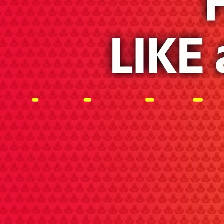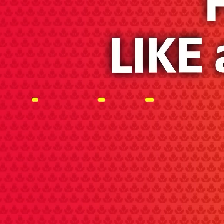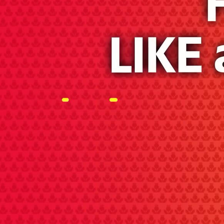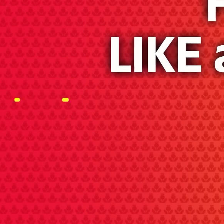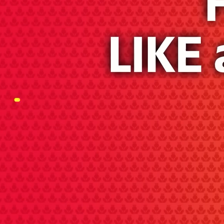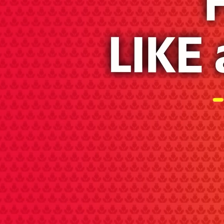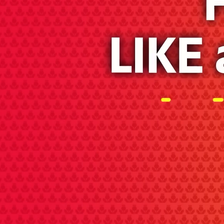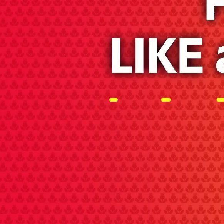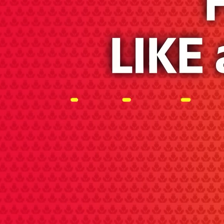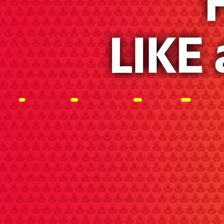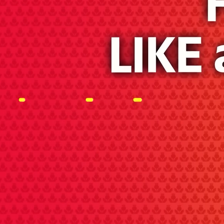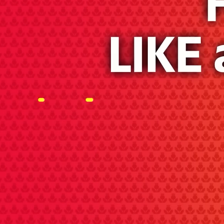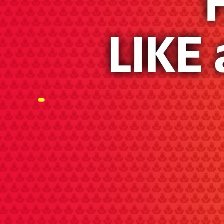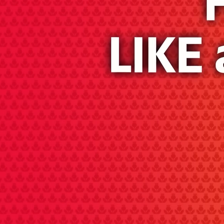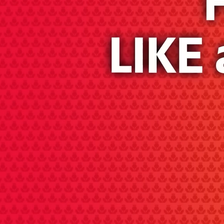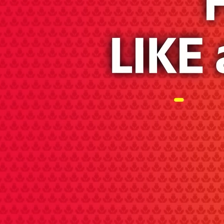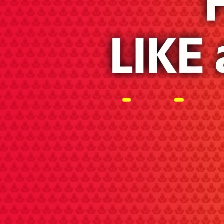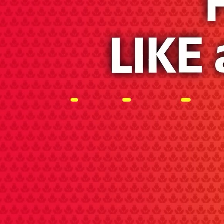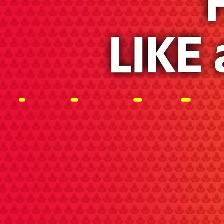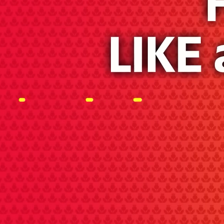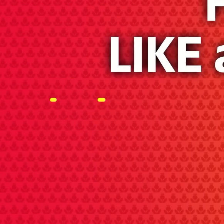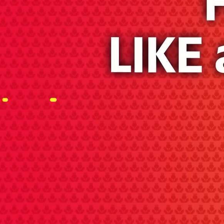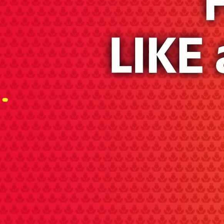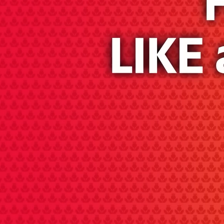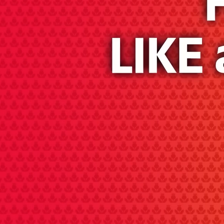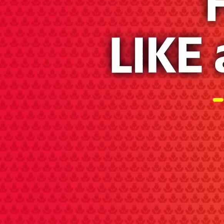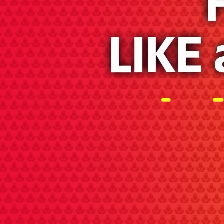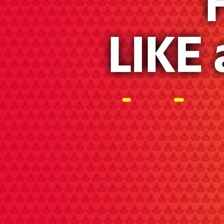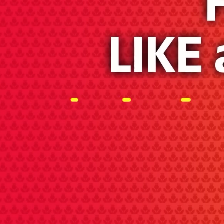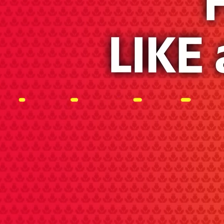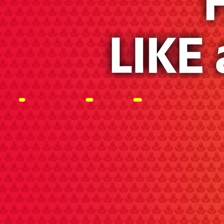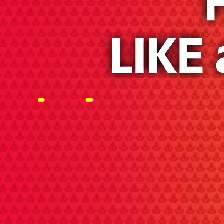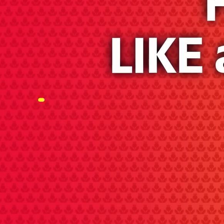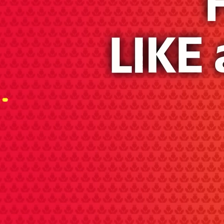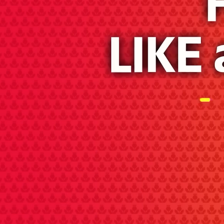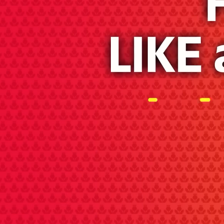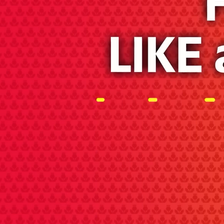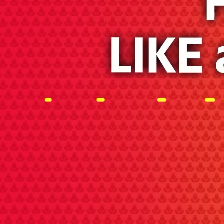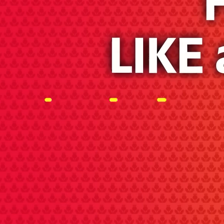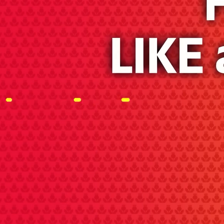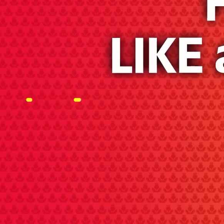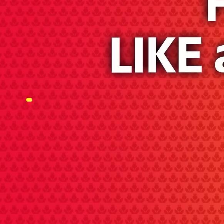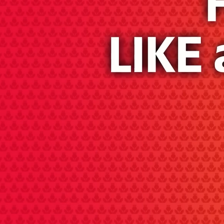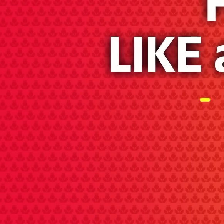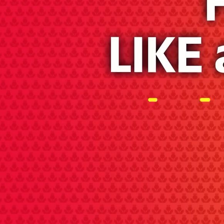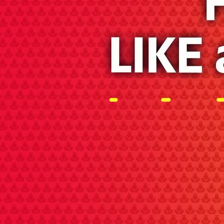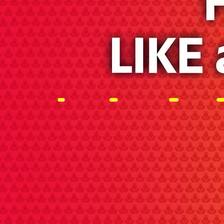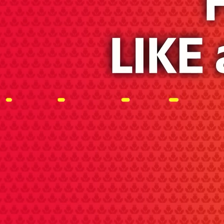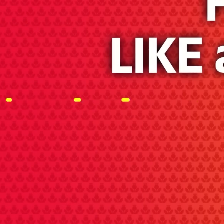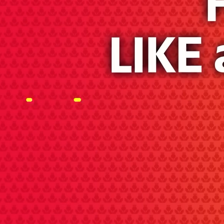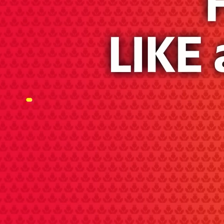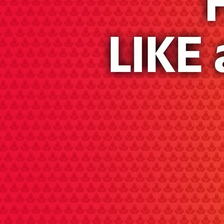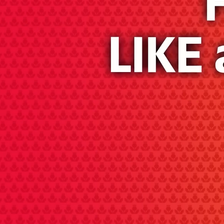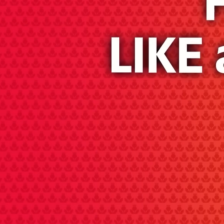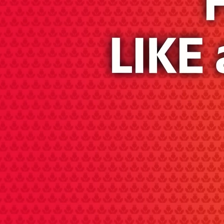days, she's recognized as a woman. a woman. a woman. woman who with And she's a woman.